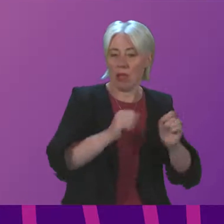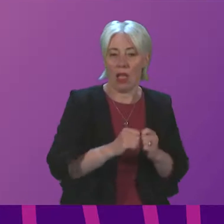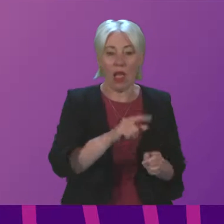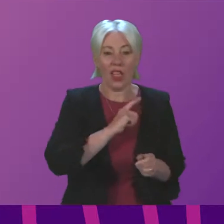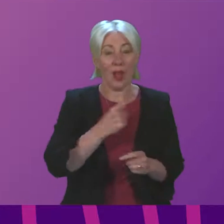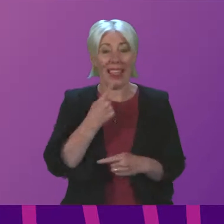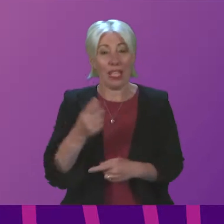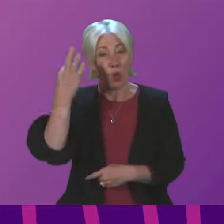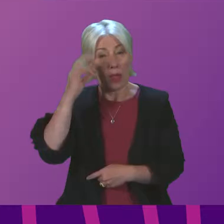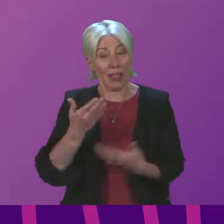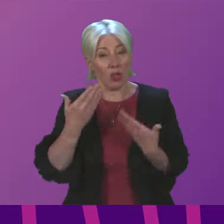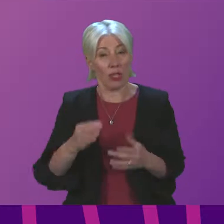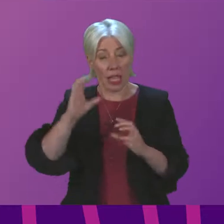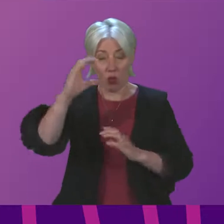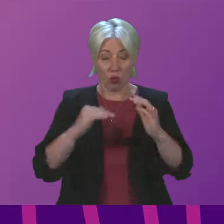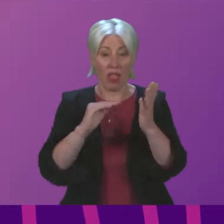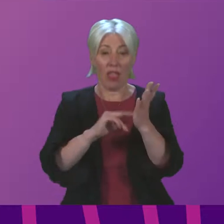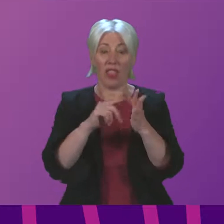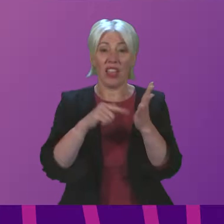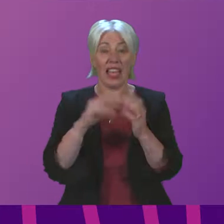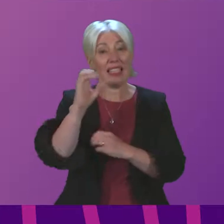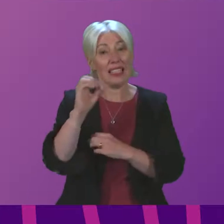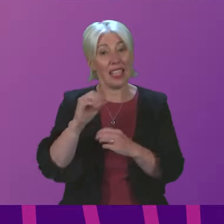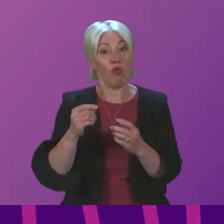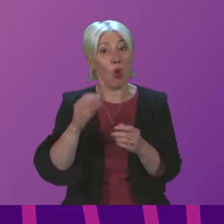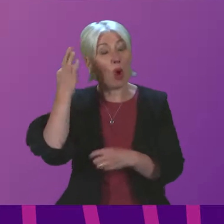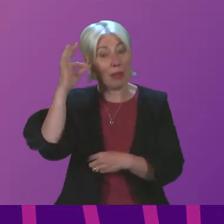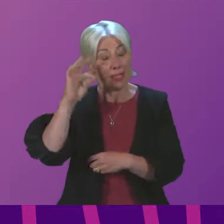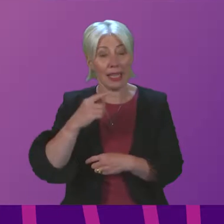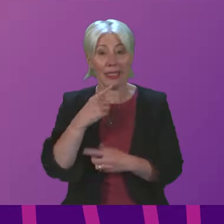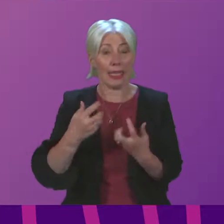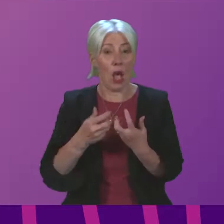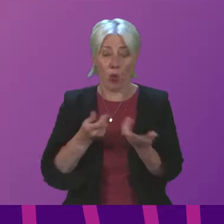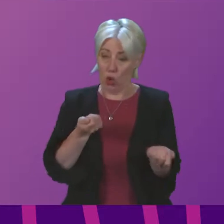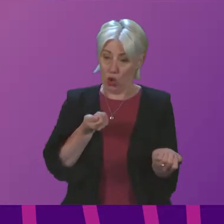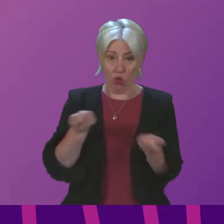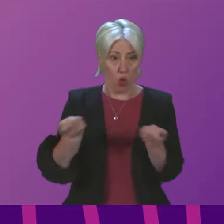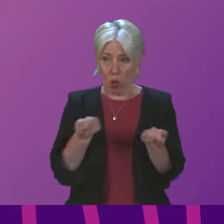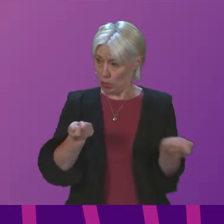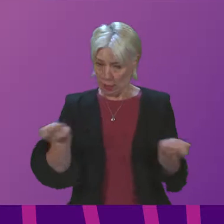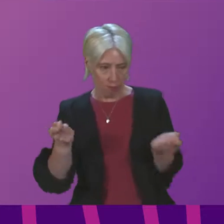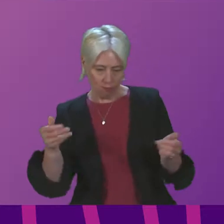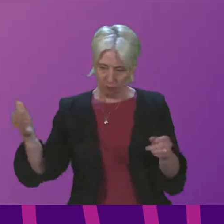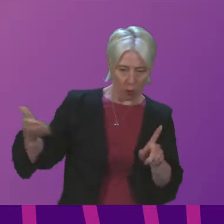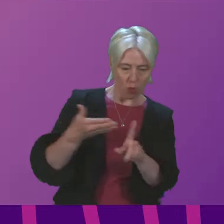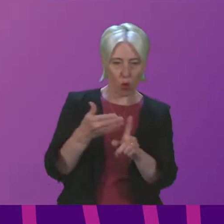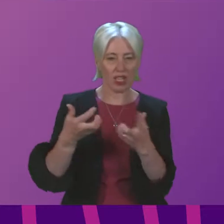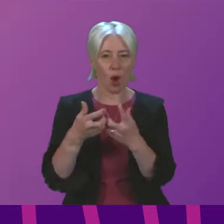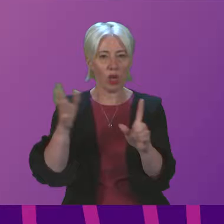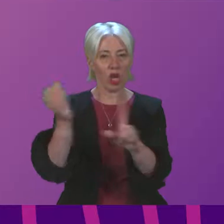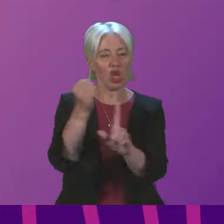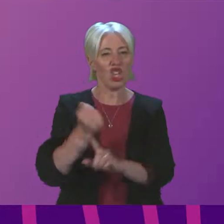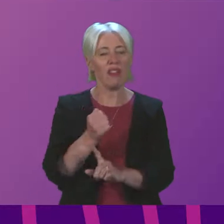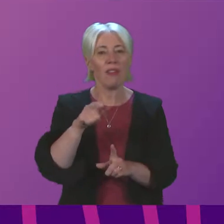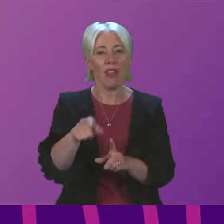the way in which we're now undertaking that consultation in the agency, which will be responsible for coordinating that approach to achieving our net zero objectives.